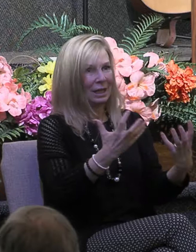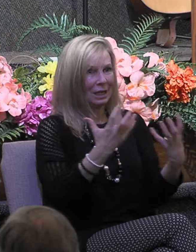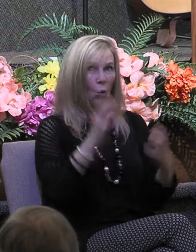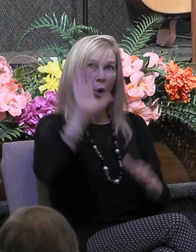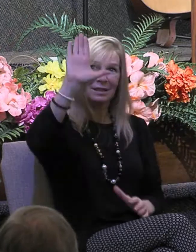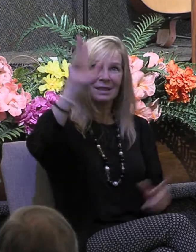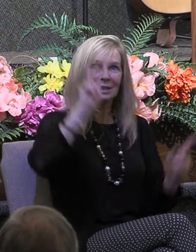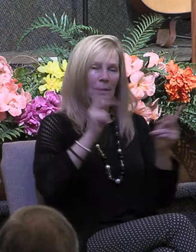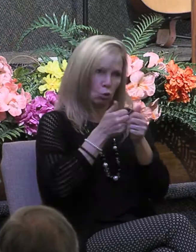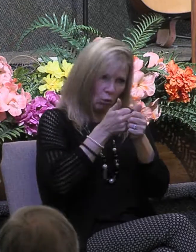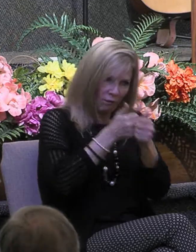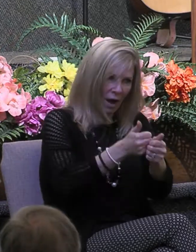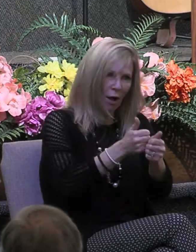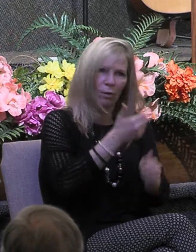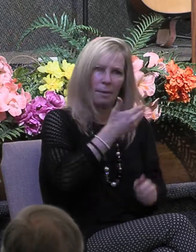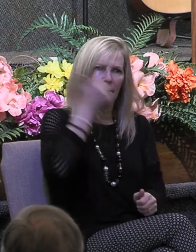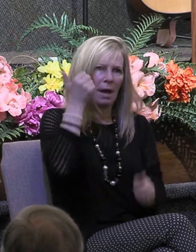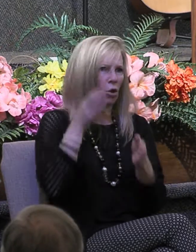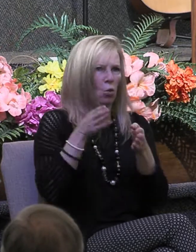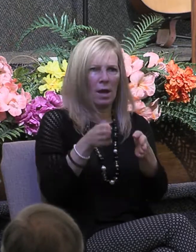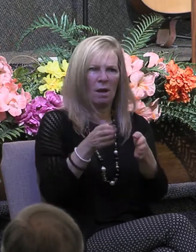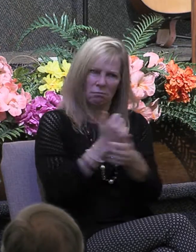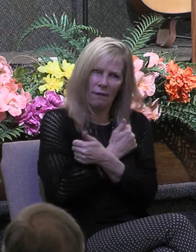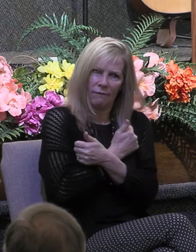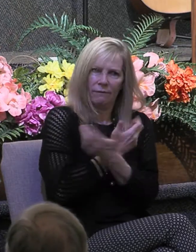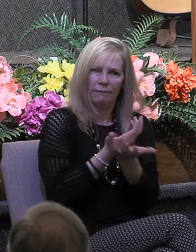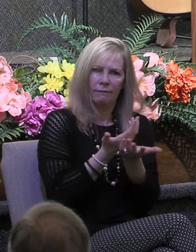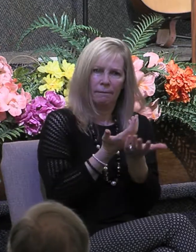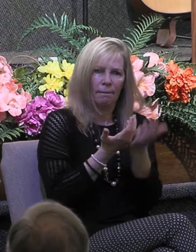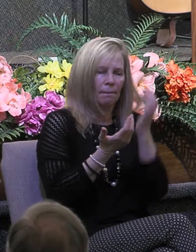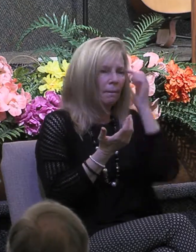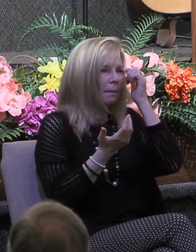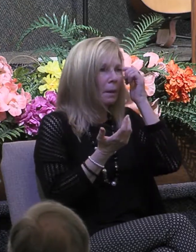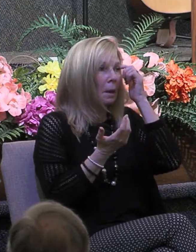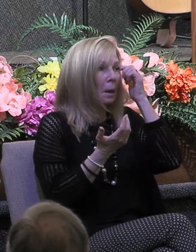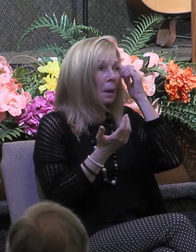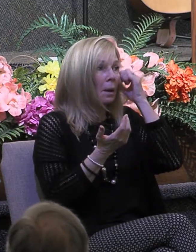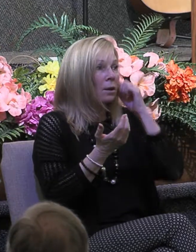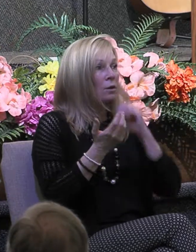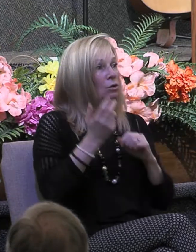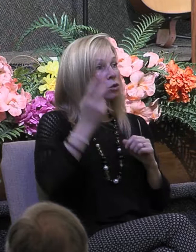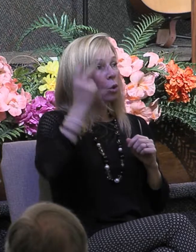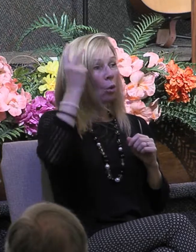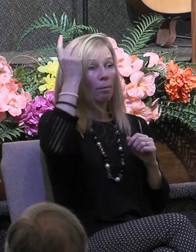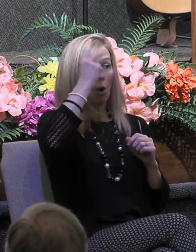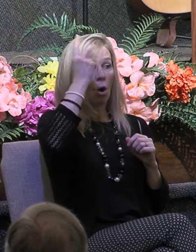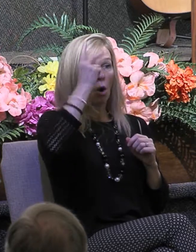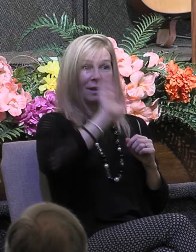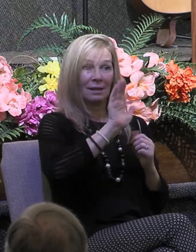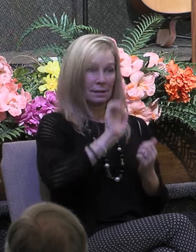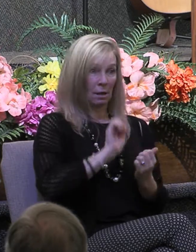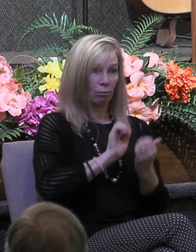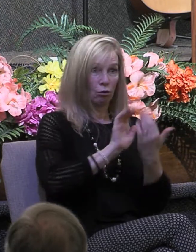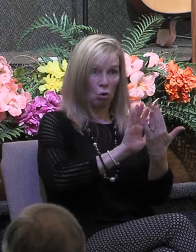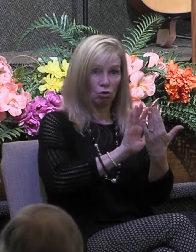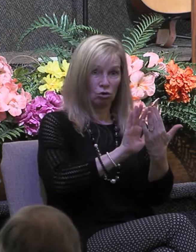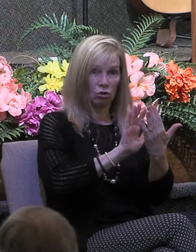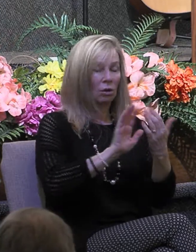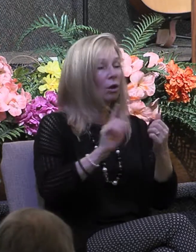love. The approach that Paul takes in teaching us the way he organizes his thoughts about love in this chapter is that first he tells us what life